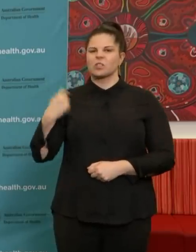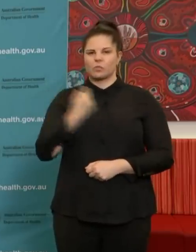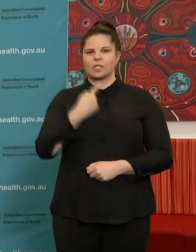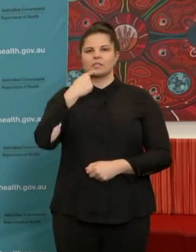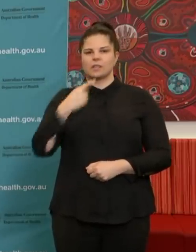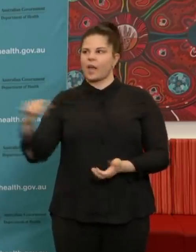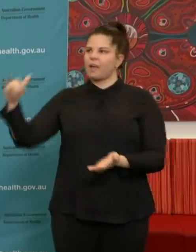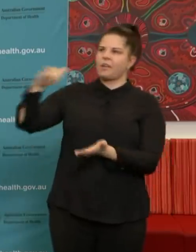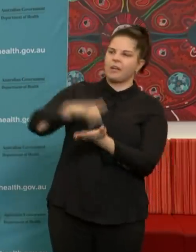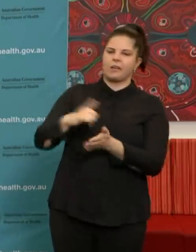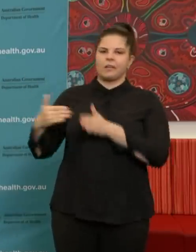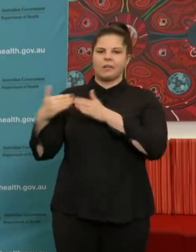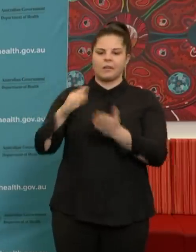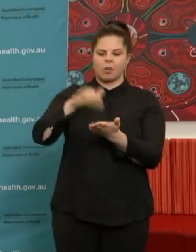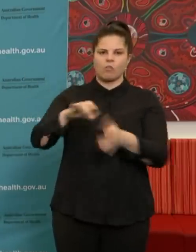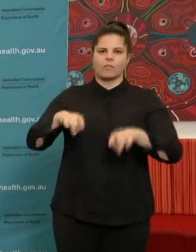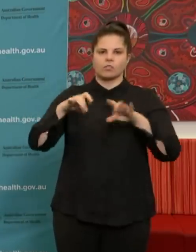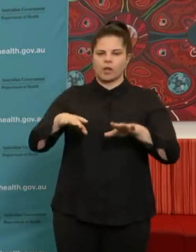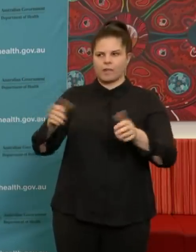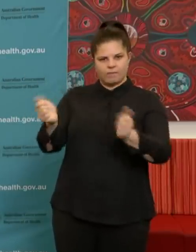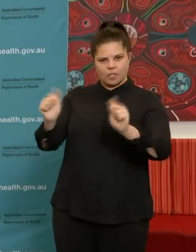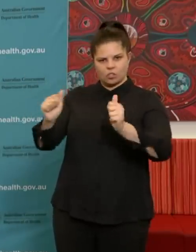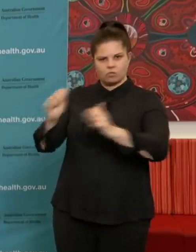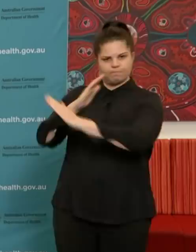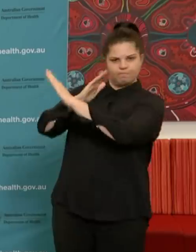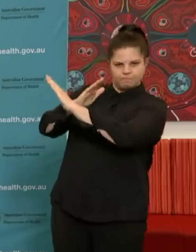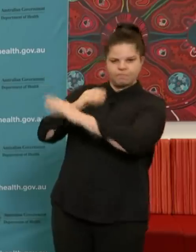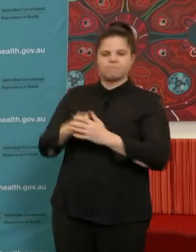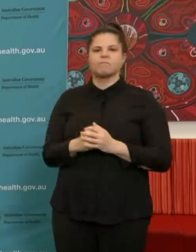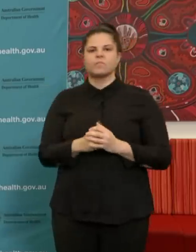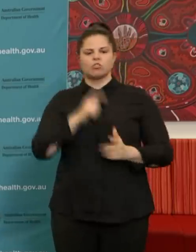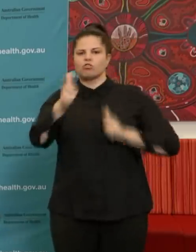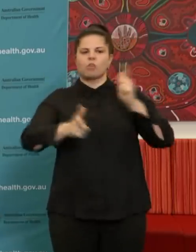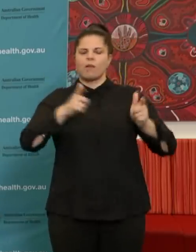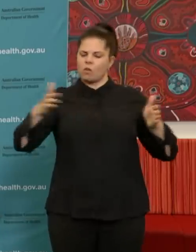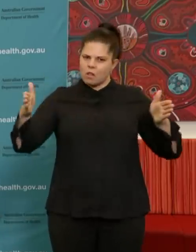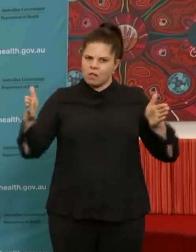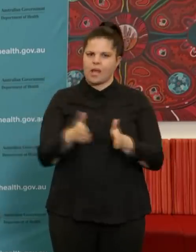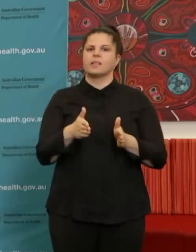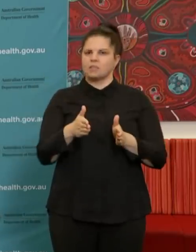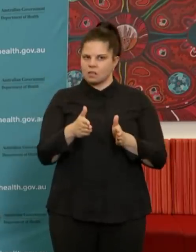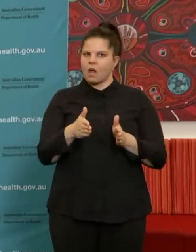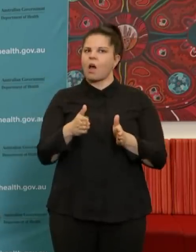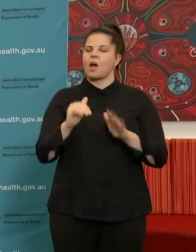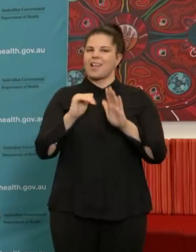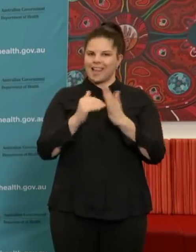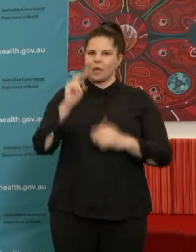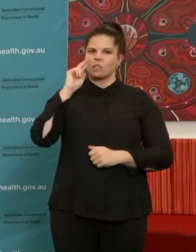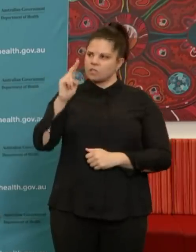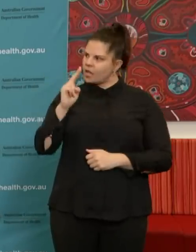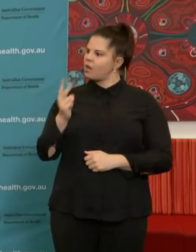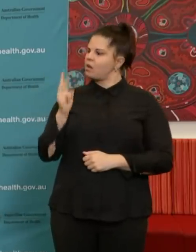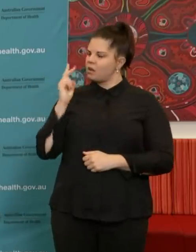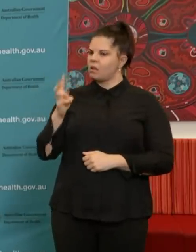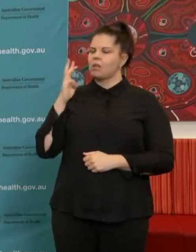decreasing people coming into Australia, decreasing that travel related push of virus